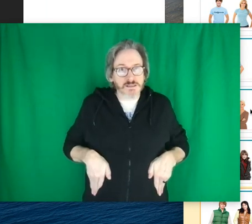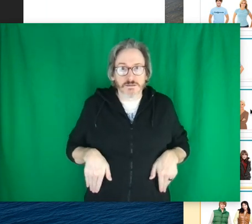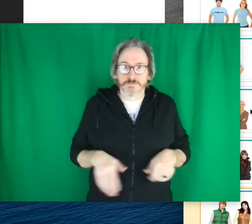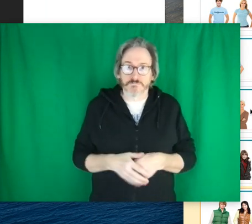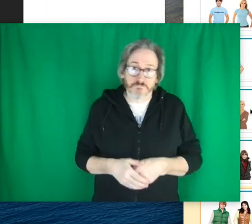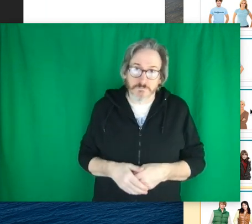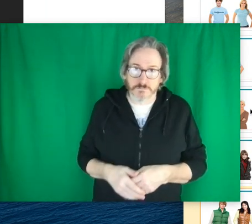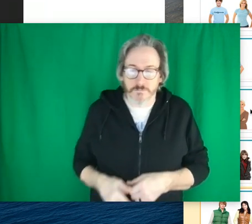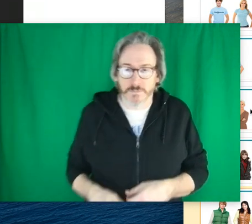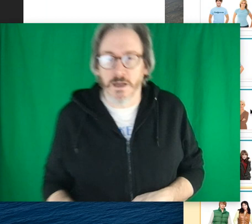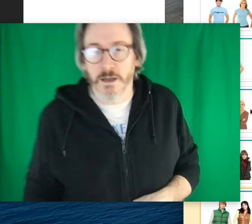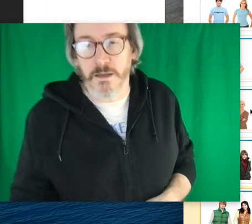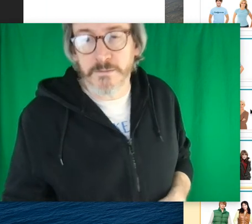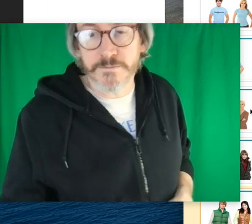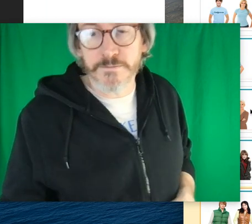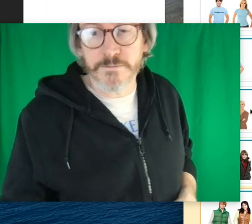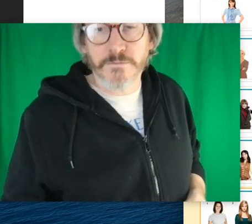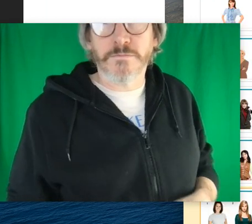pockets.